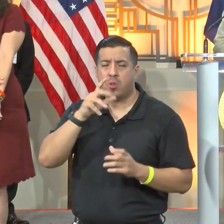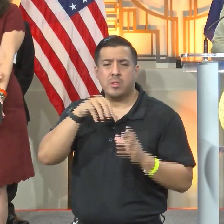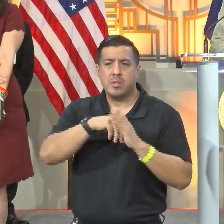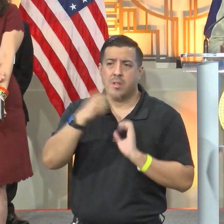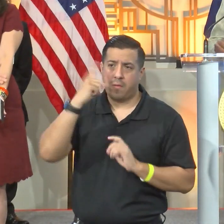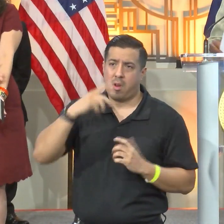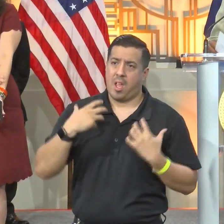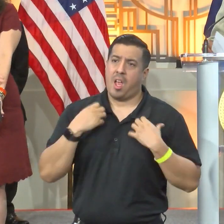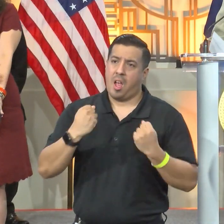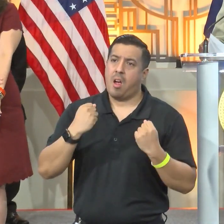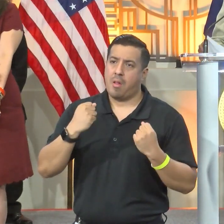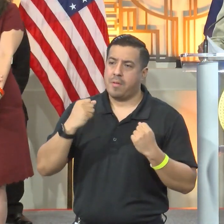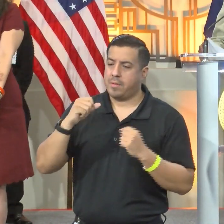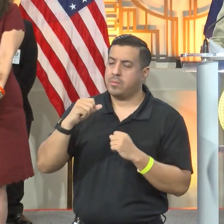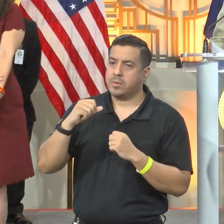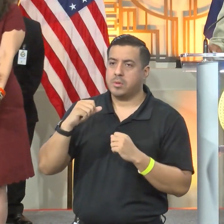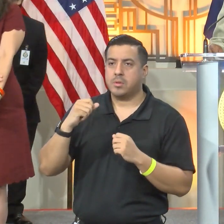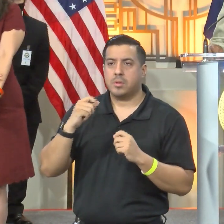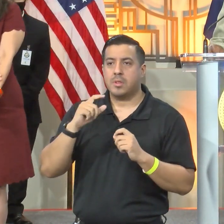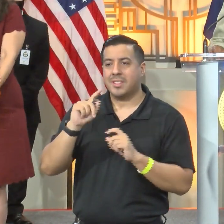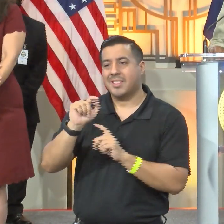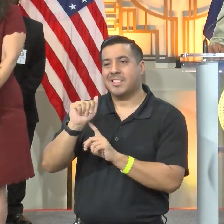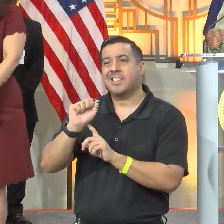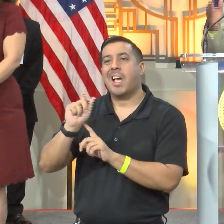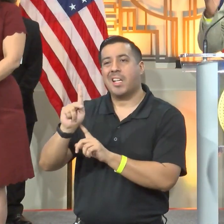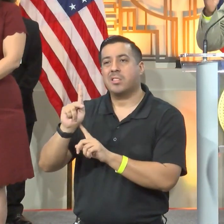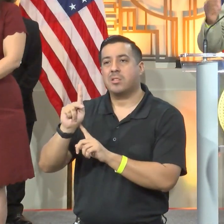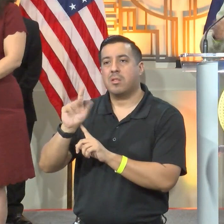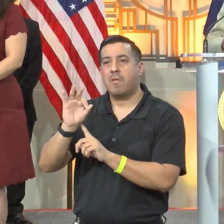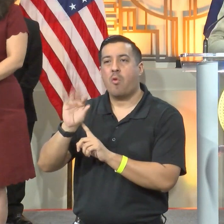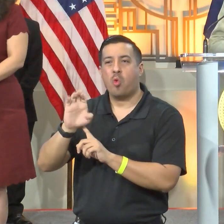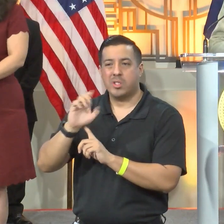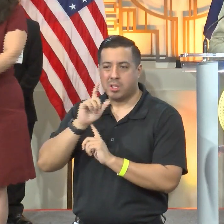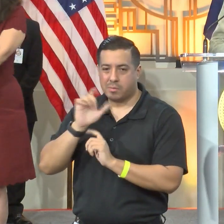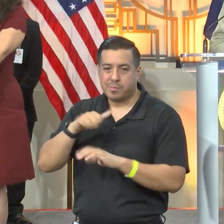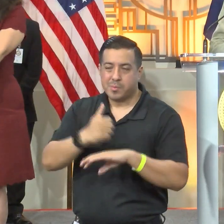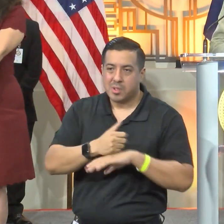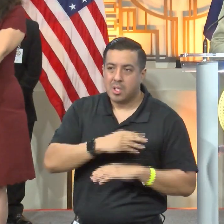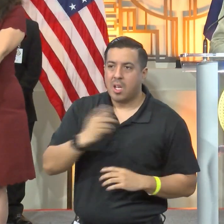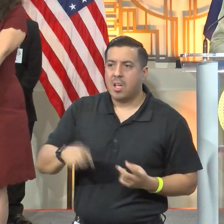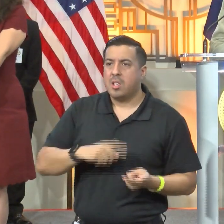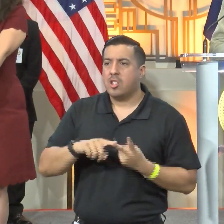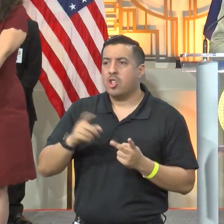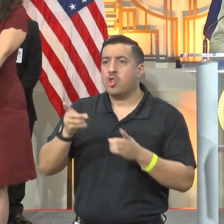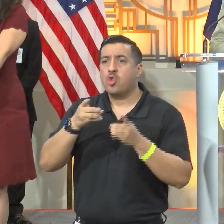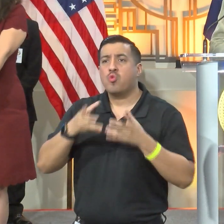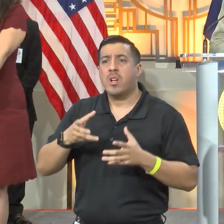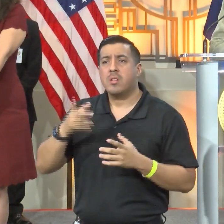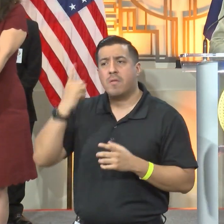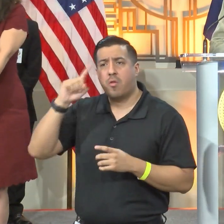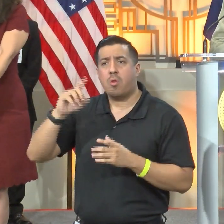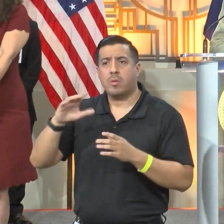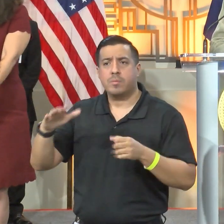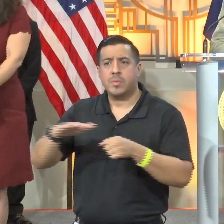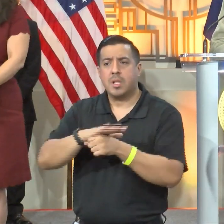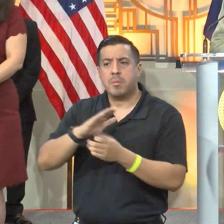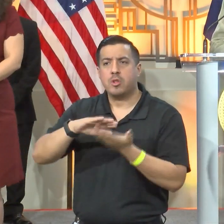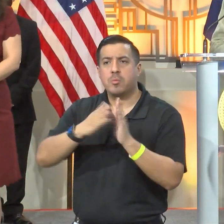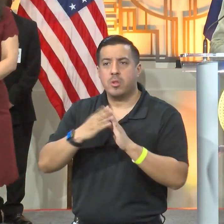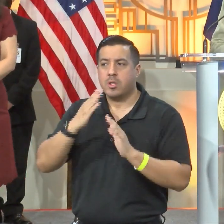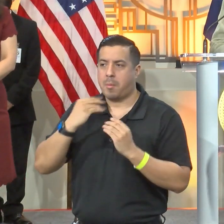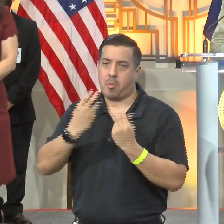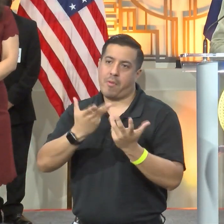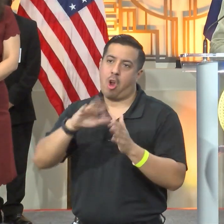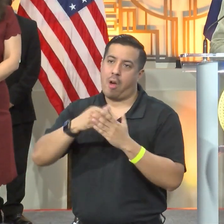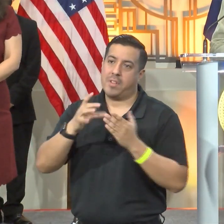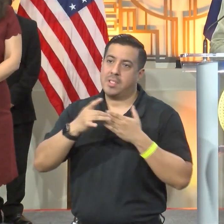the Health Equity Response Task Force that's here, and Shannon Buggs, who's the director of Complete Communities and providing leadership